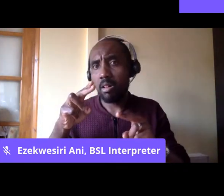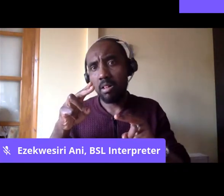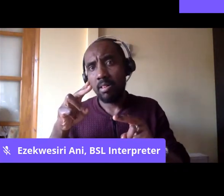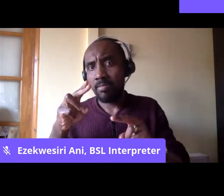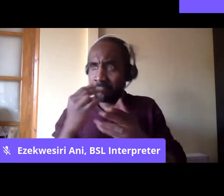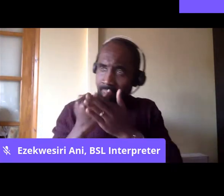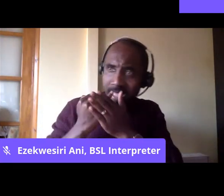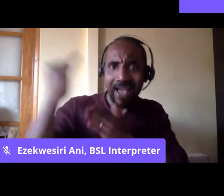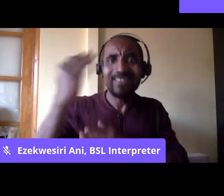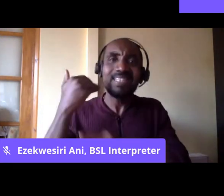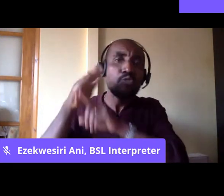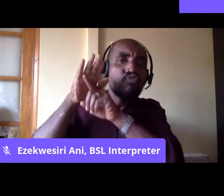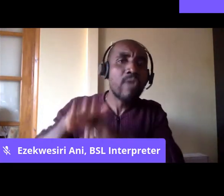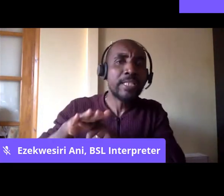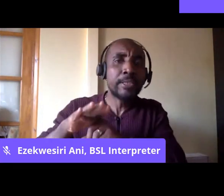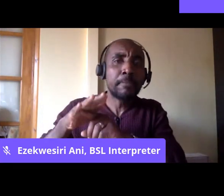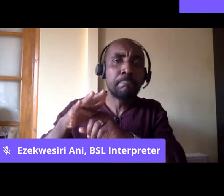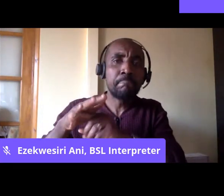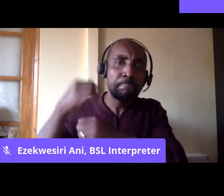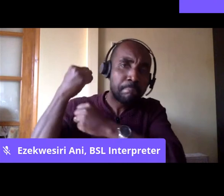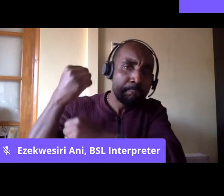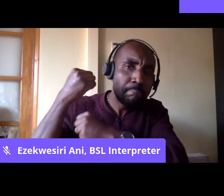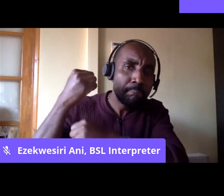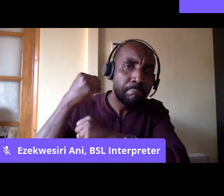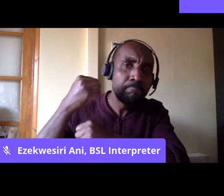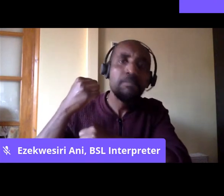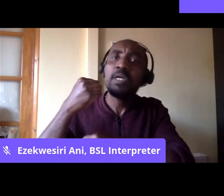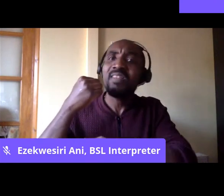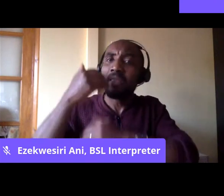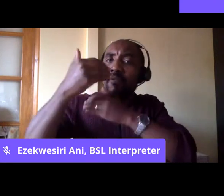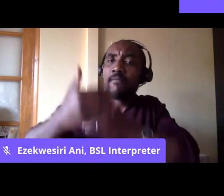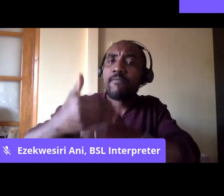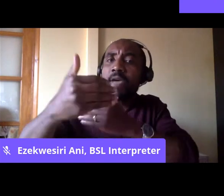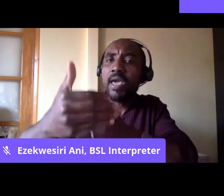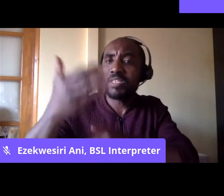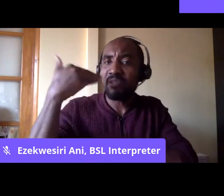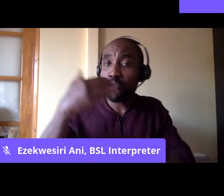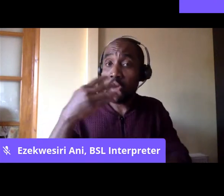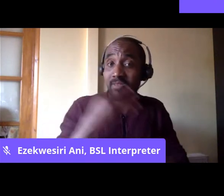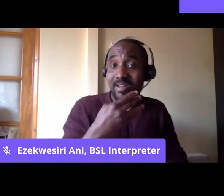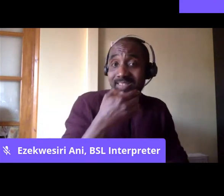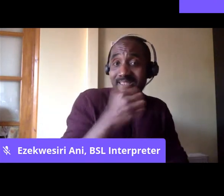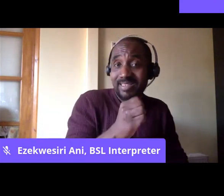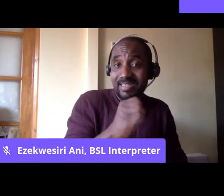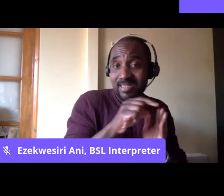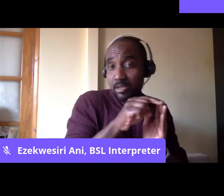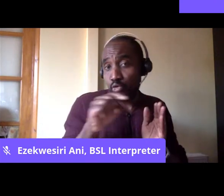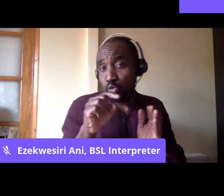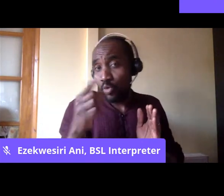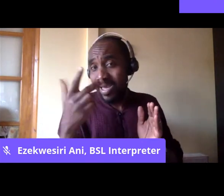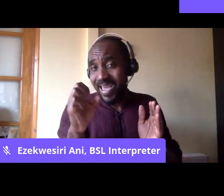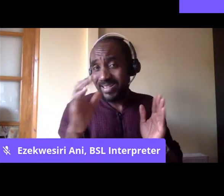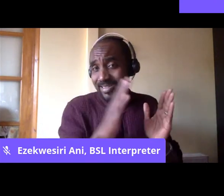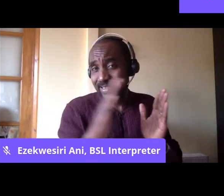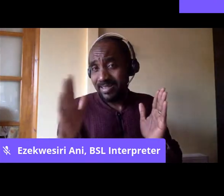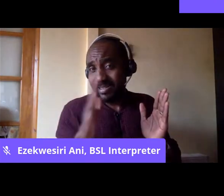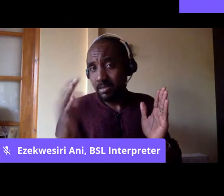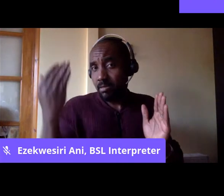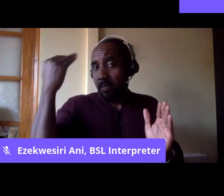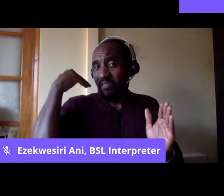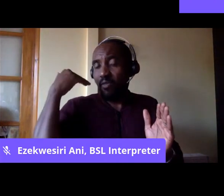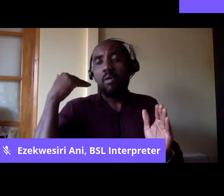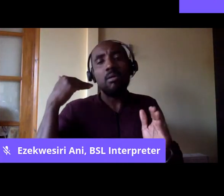-racism, then the phases that we've talked about earlier today from the 60s going on to the 80s were also about building solidarity